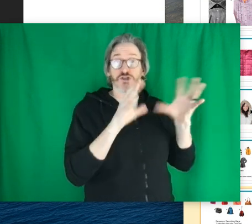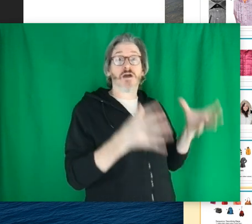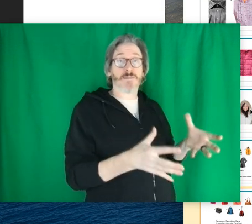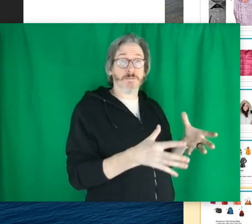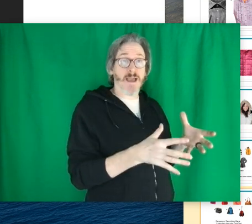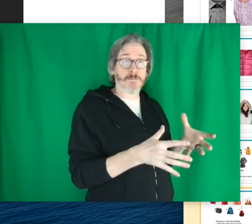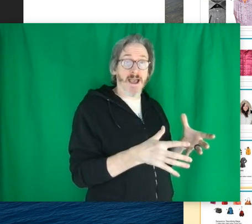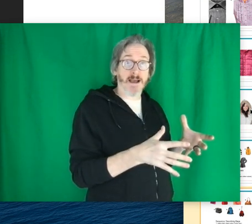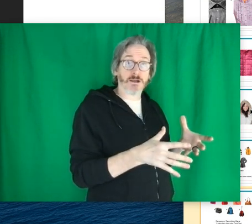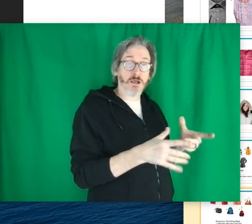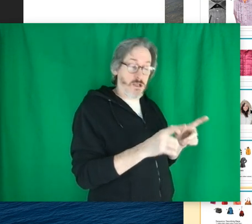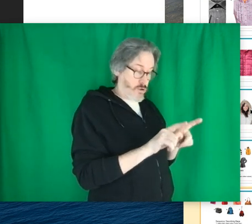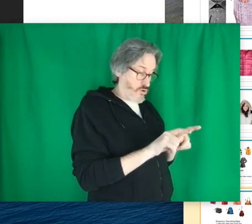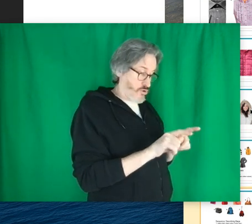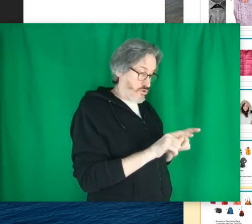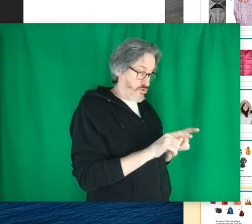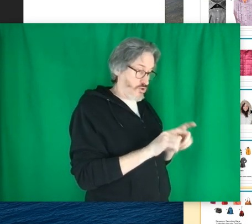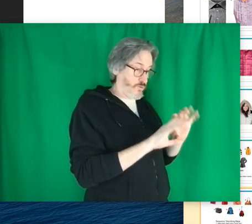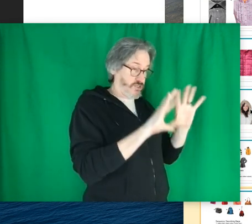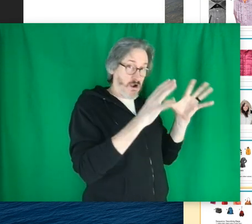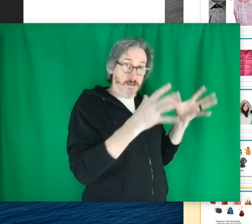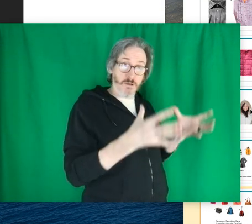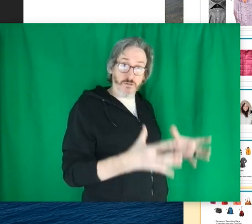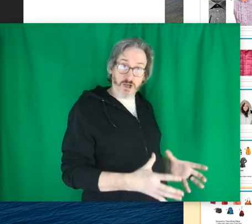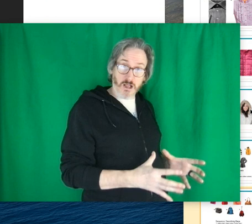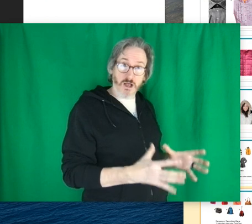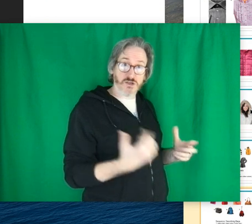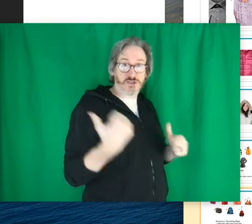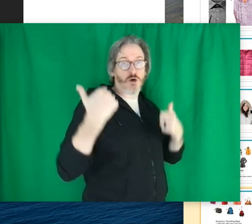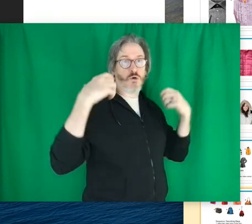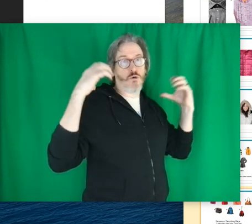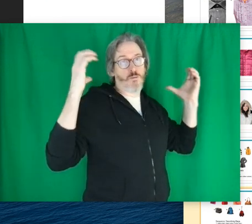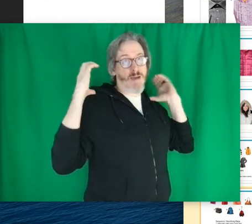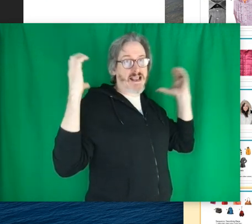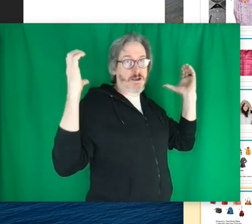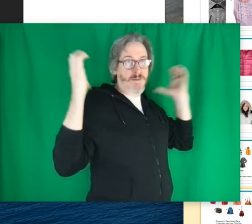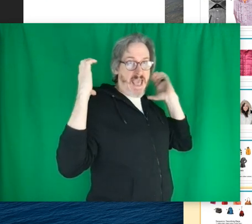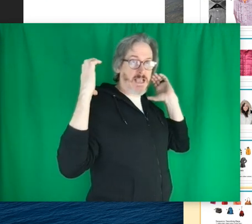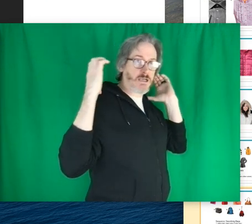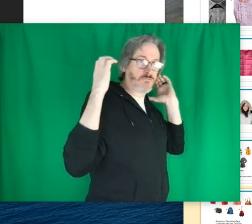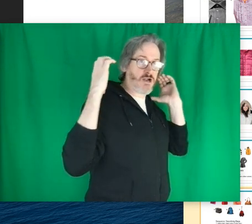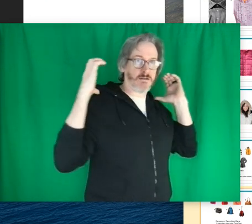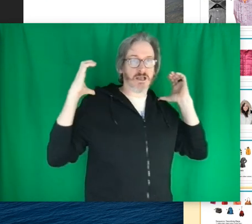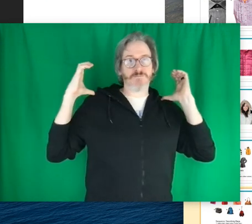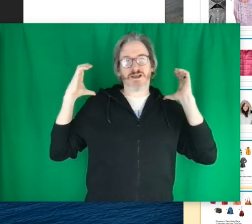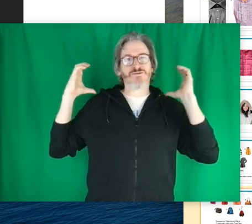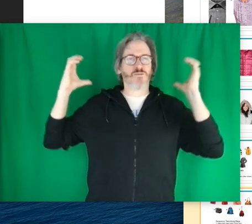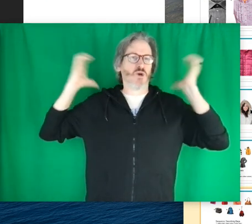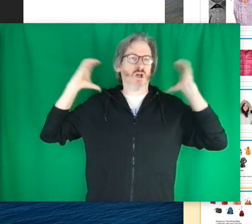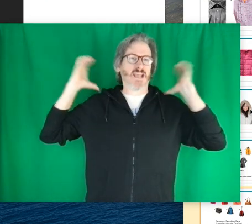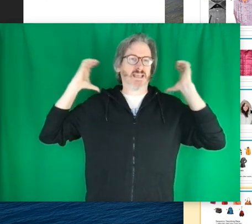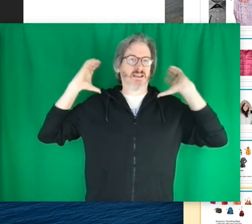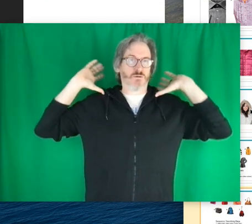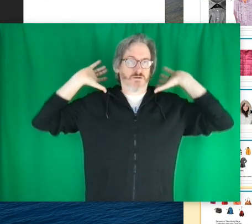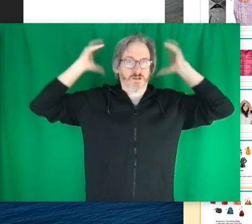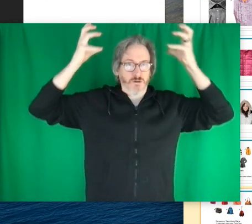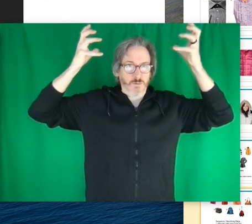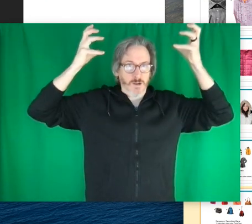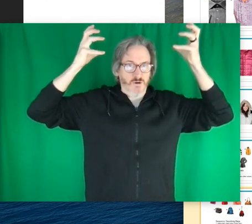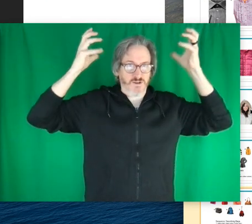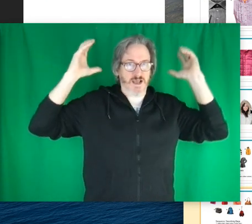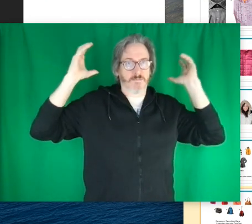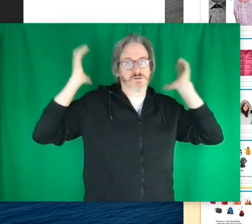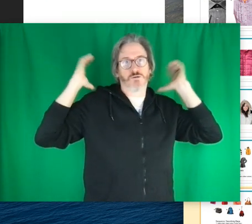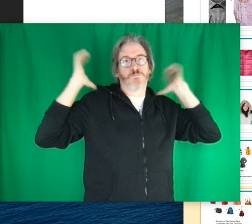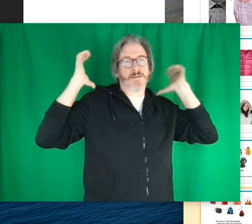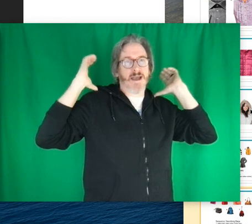So like if you're describing a backpack, would describe the cup. So backpack, right? It comes from the old hiking thing where you don't